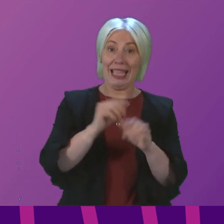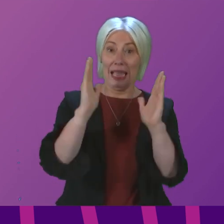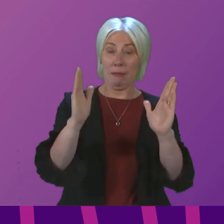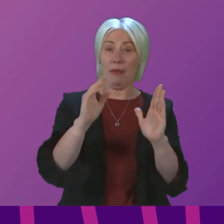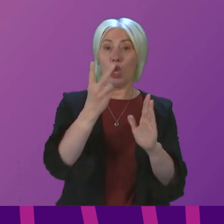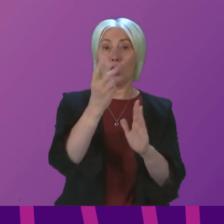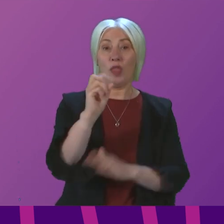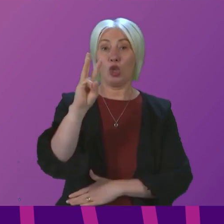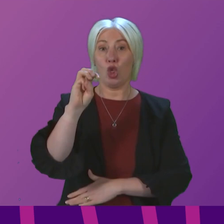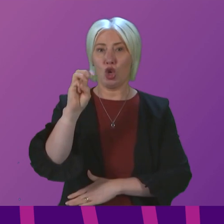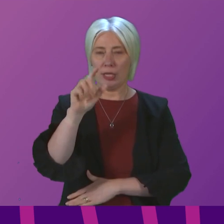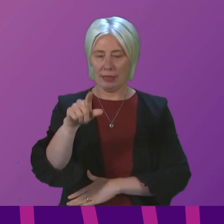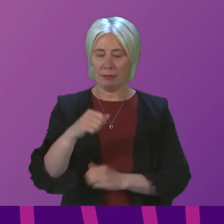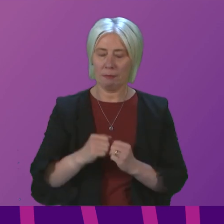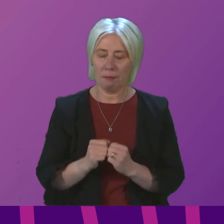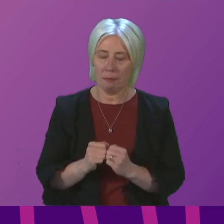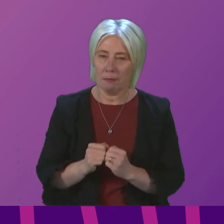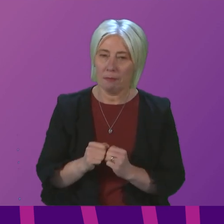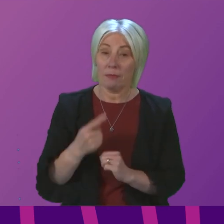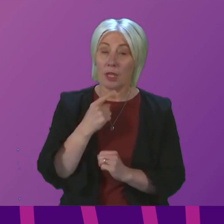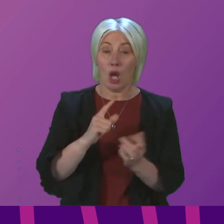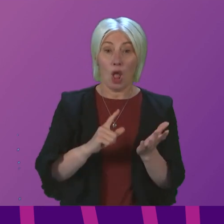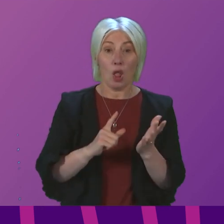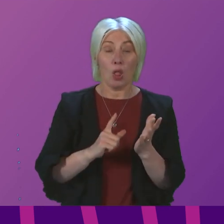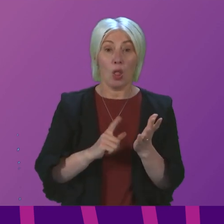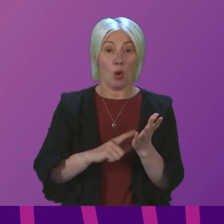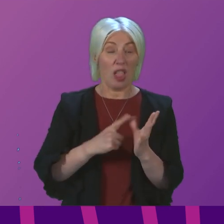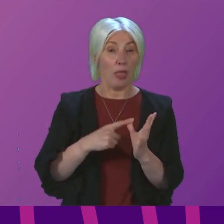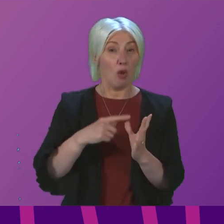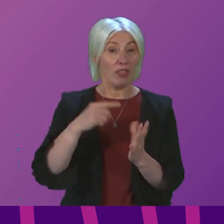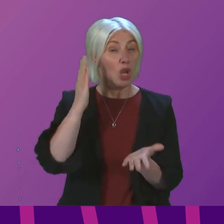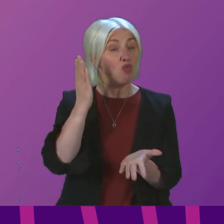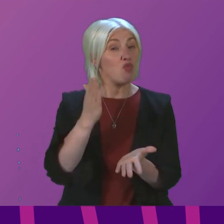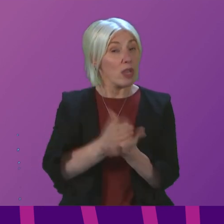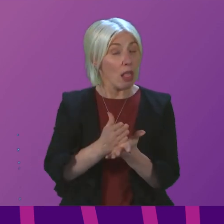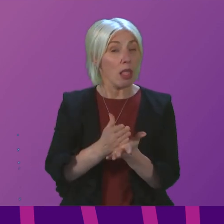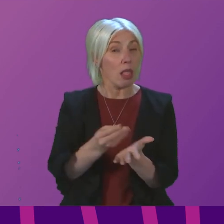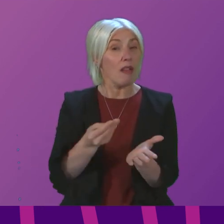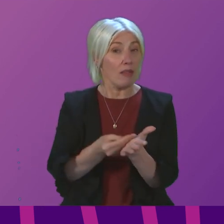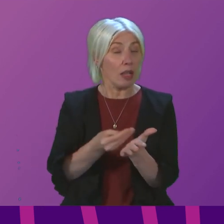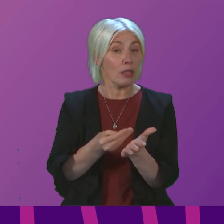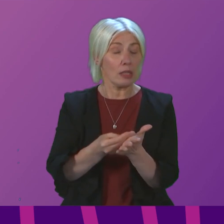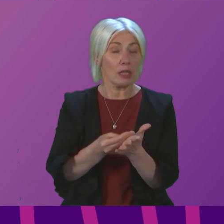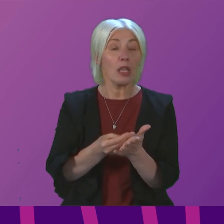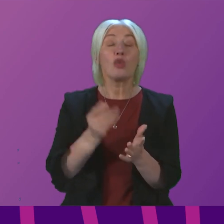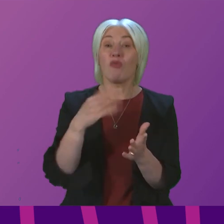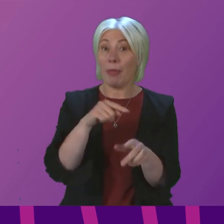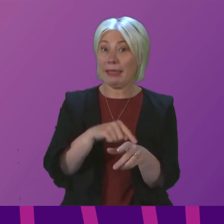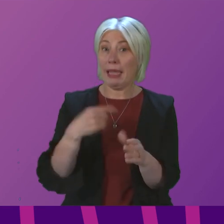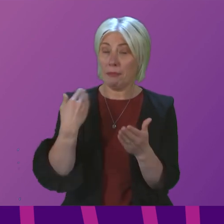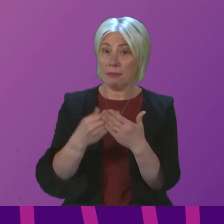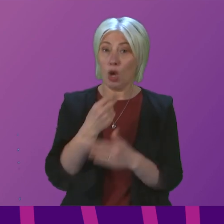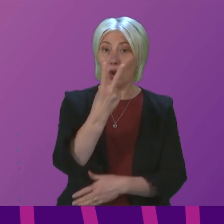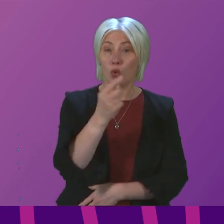2013. Let me give him the local authority real terms revenue figures now as well. So since that period,